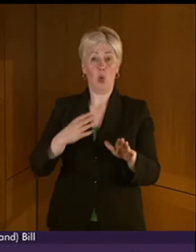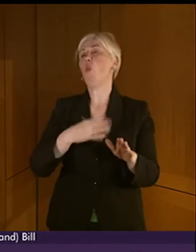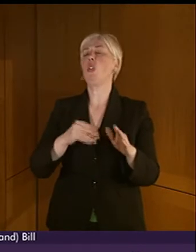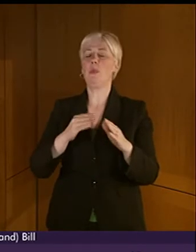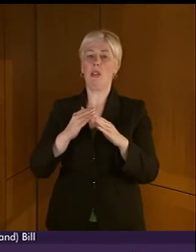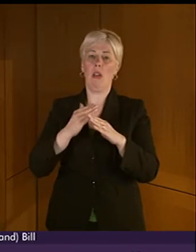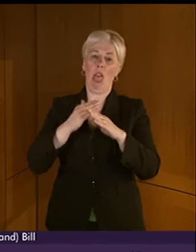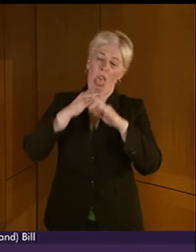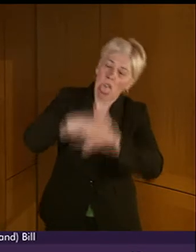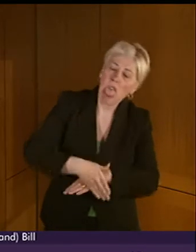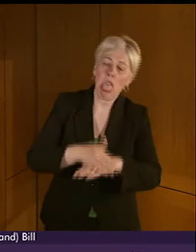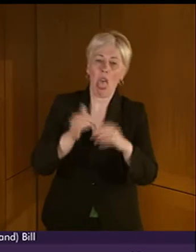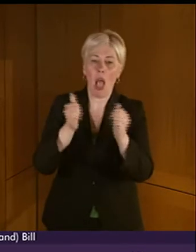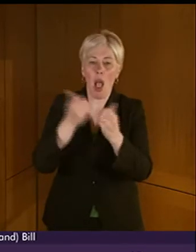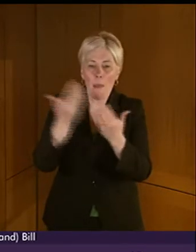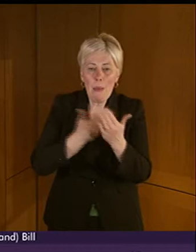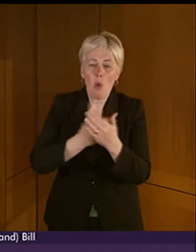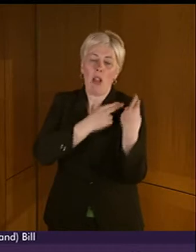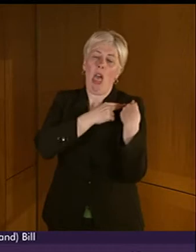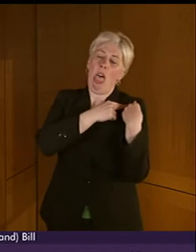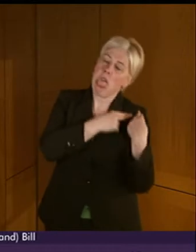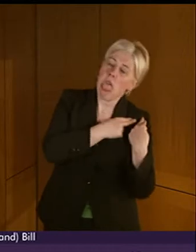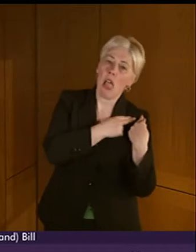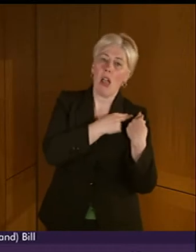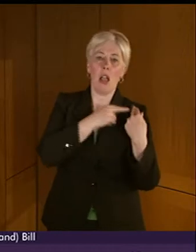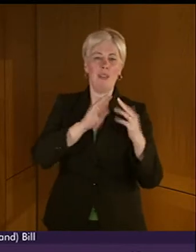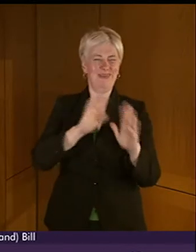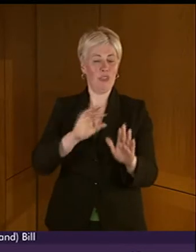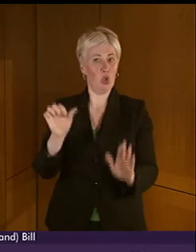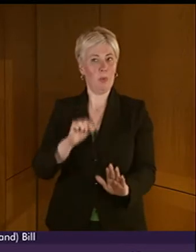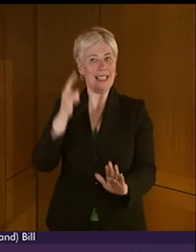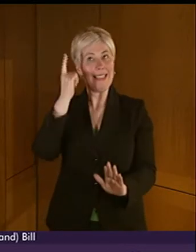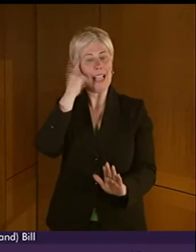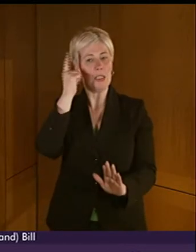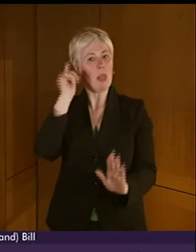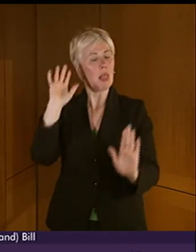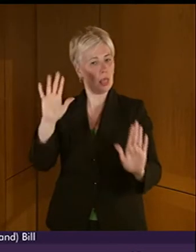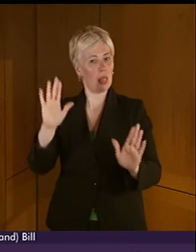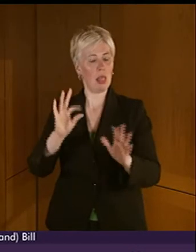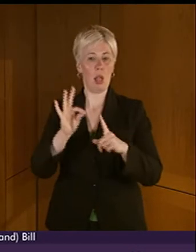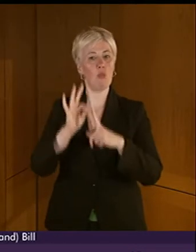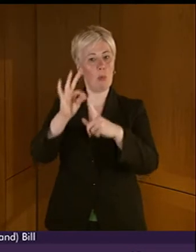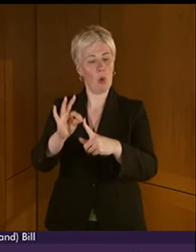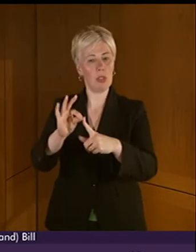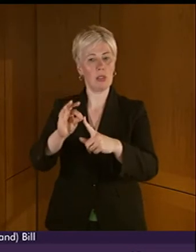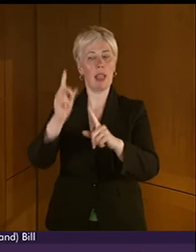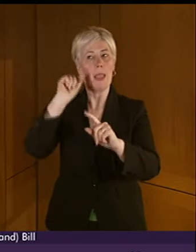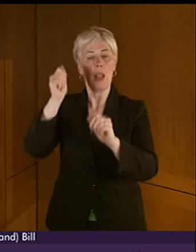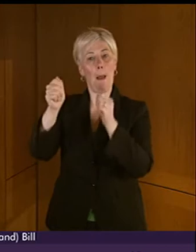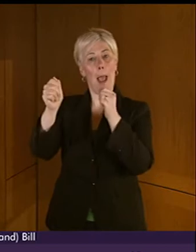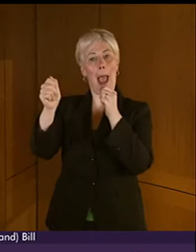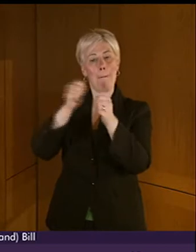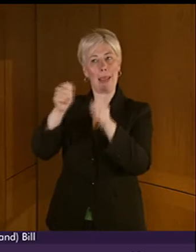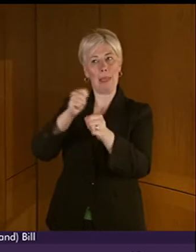bureaucratic process to delivering those sensible proposals. I think the Minister has come forward with amendments that may help